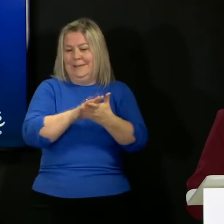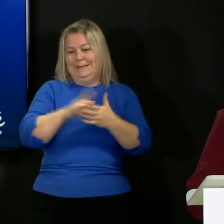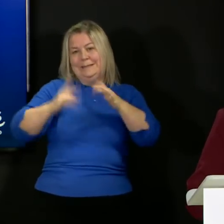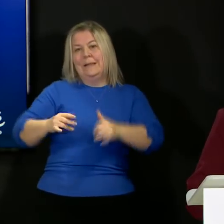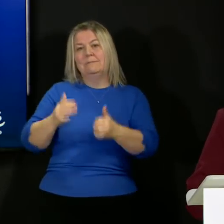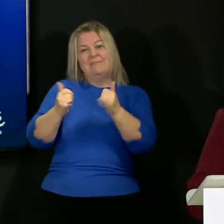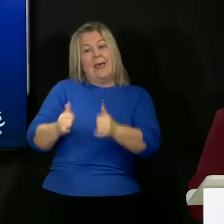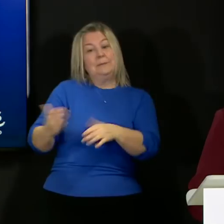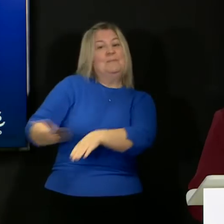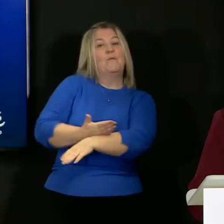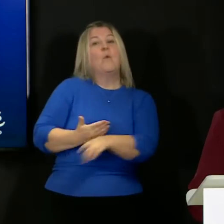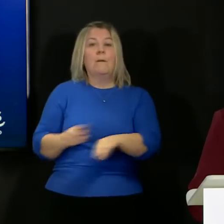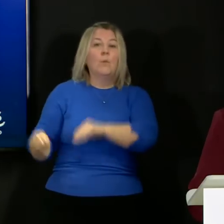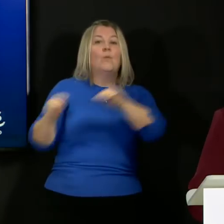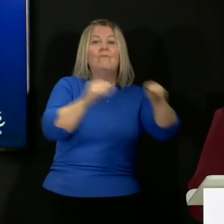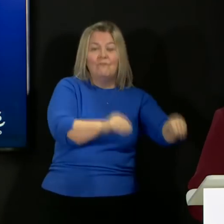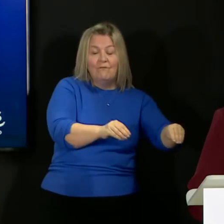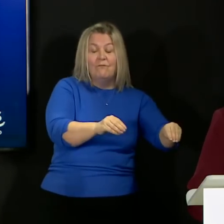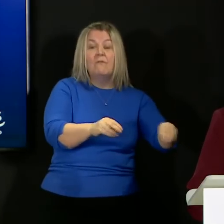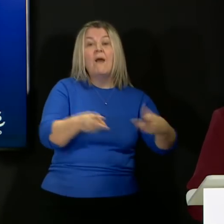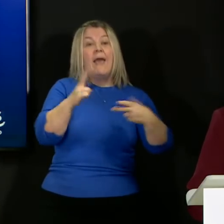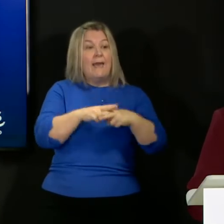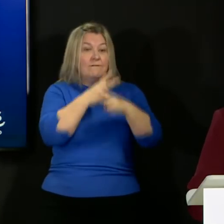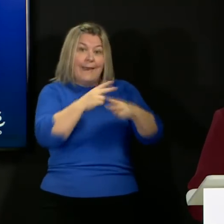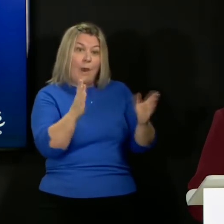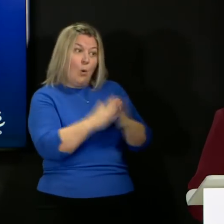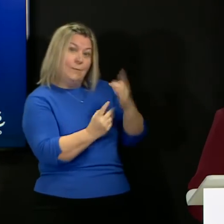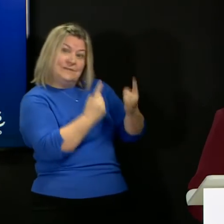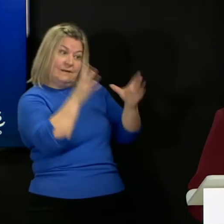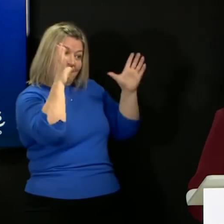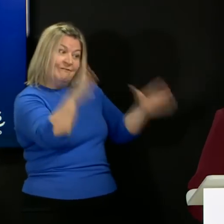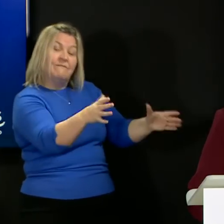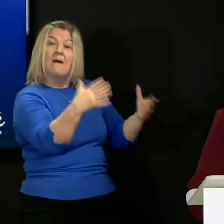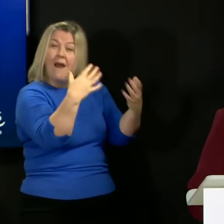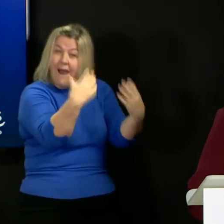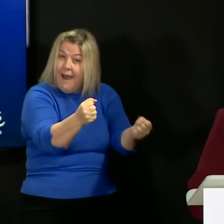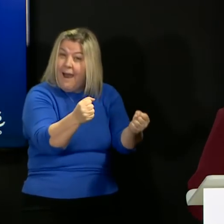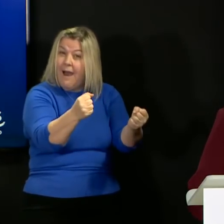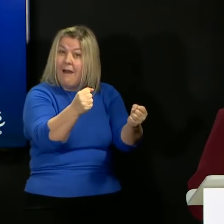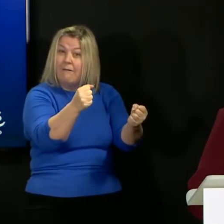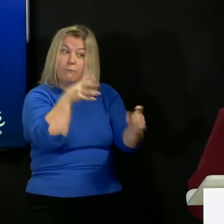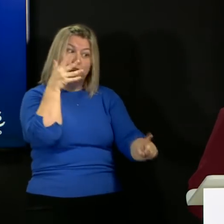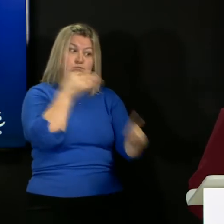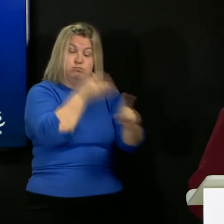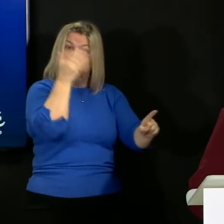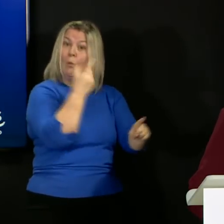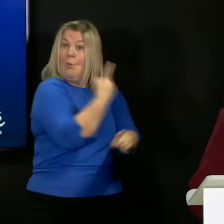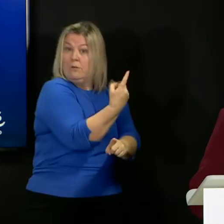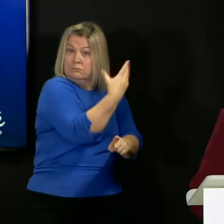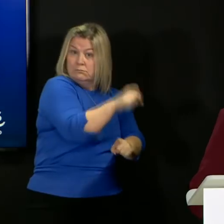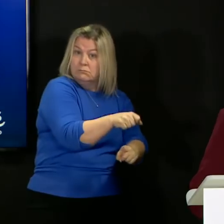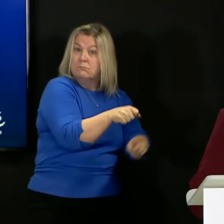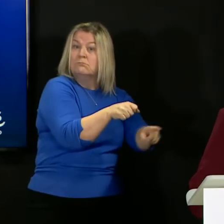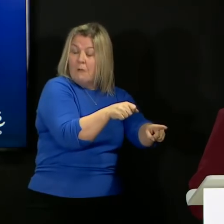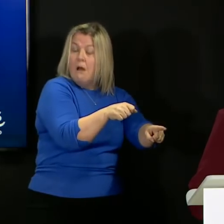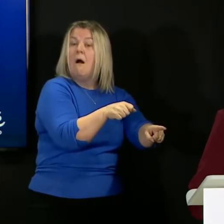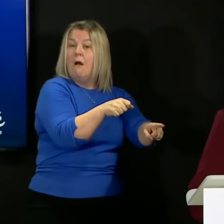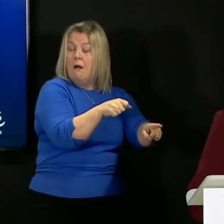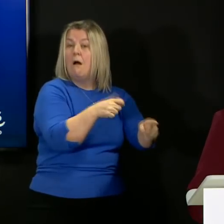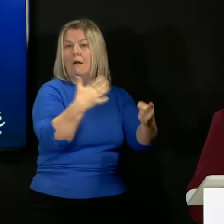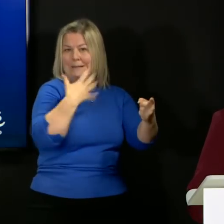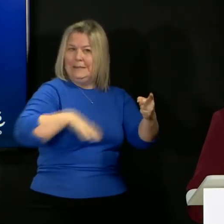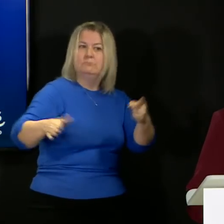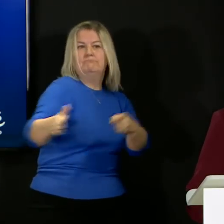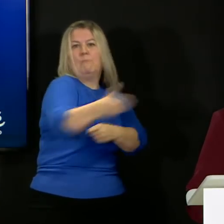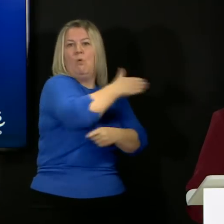Should a care home have a case of COVID-19, we have put in place a regime where all residents and staff are tested, subject